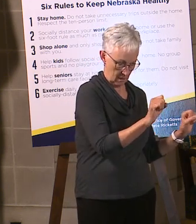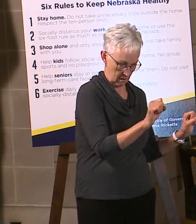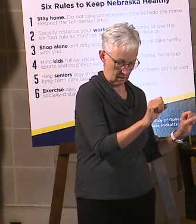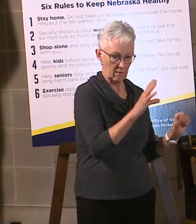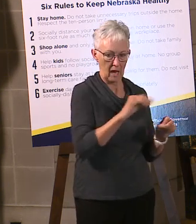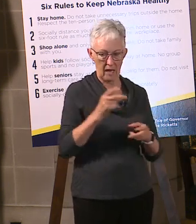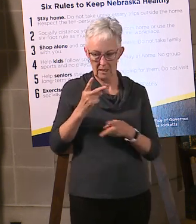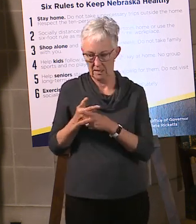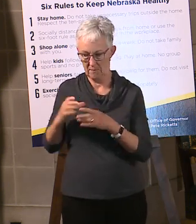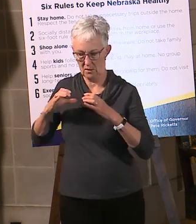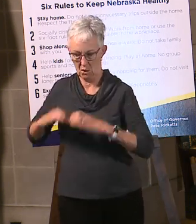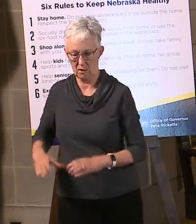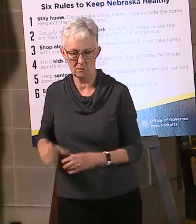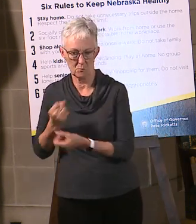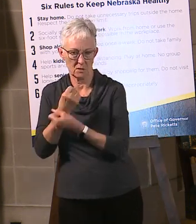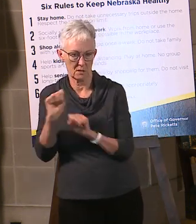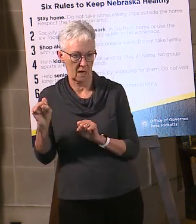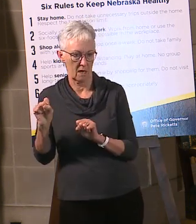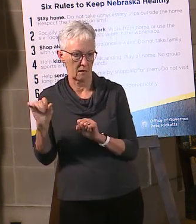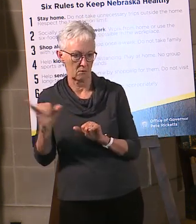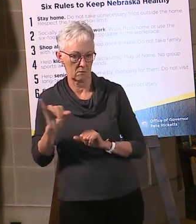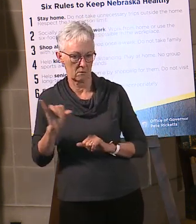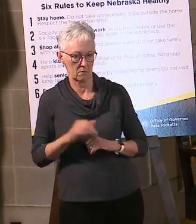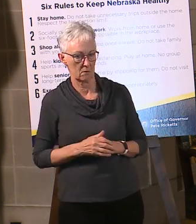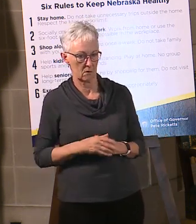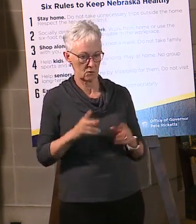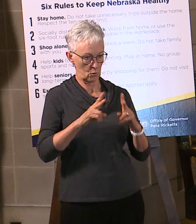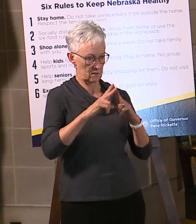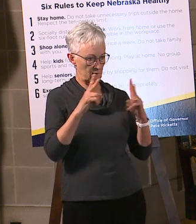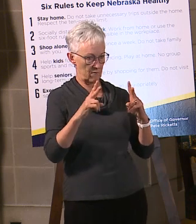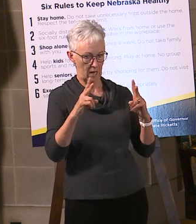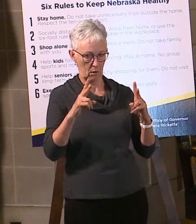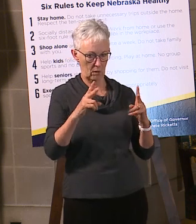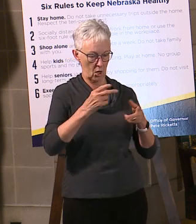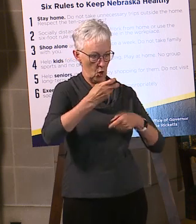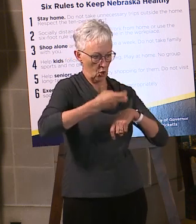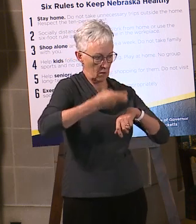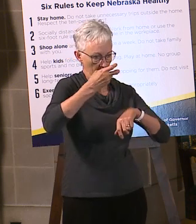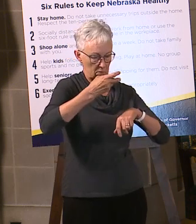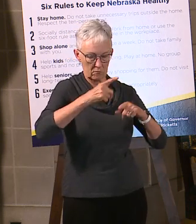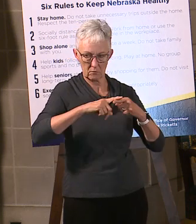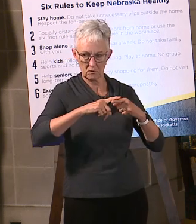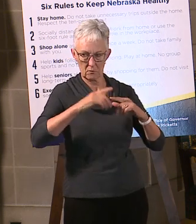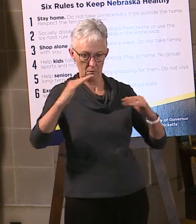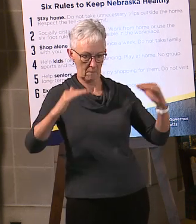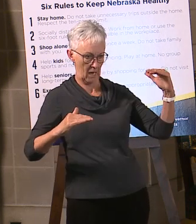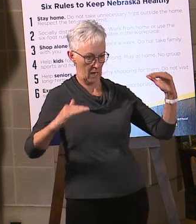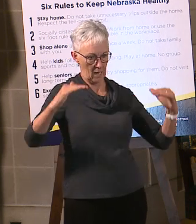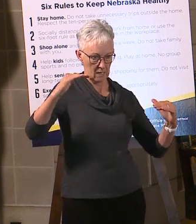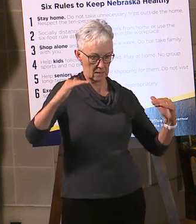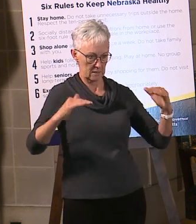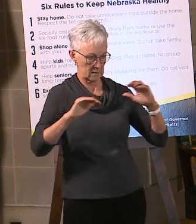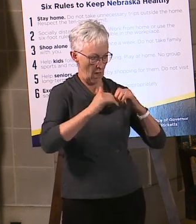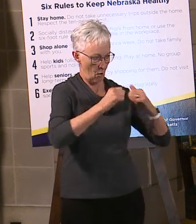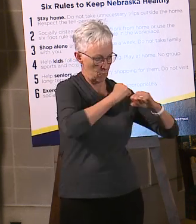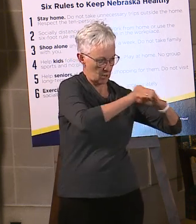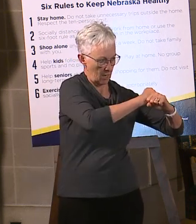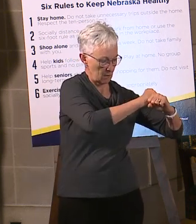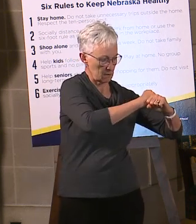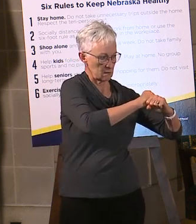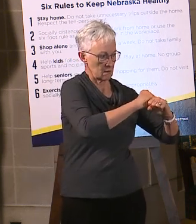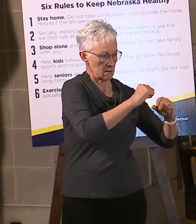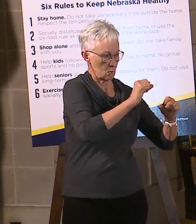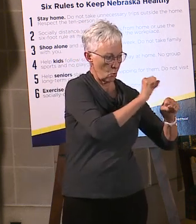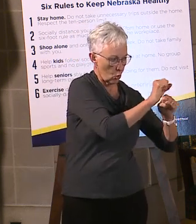of their customers. And it's an incredible balancing act that our small businesses are navigating right now. And so I think we have to be incredibly patient and